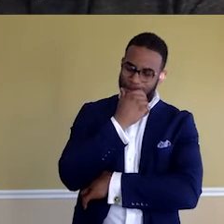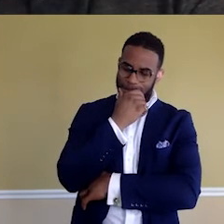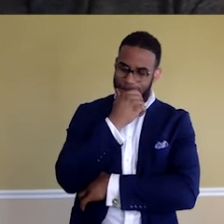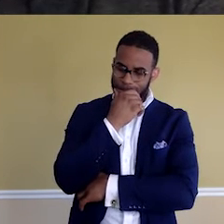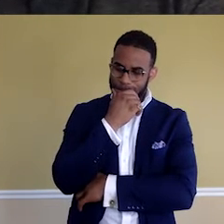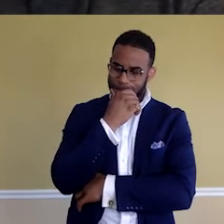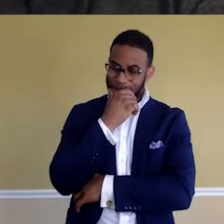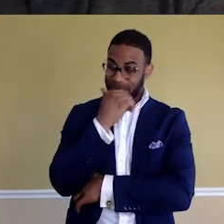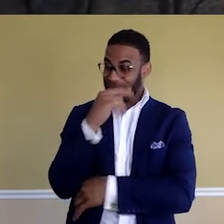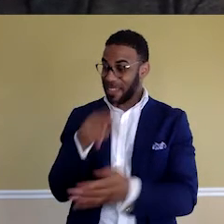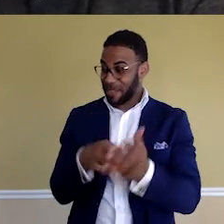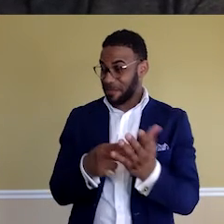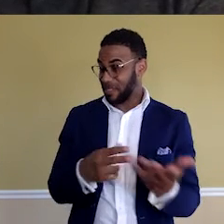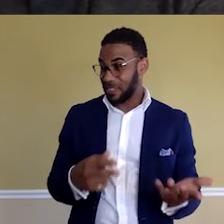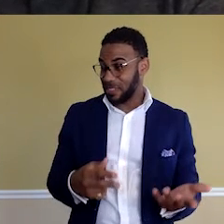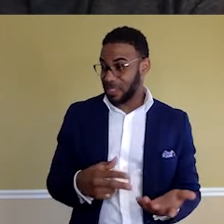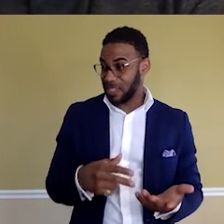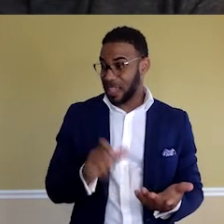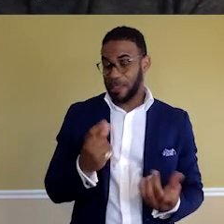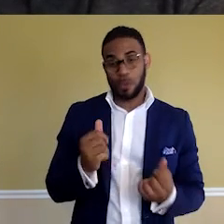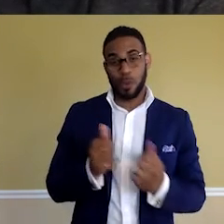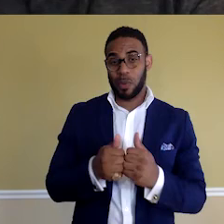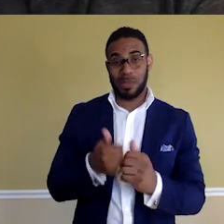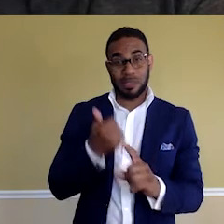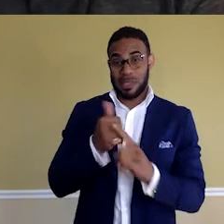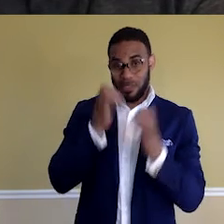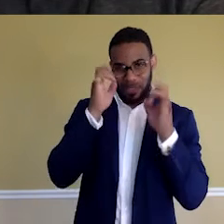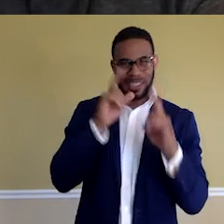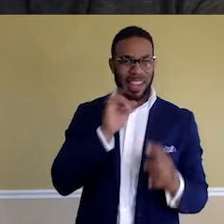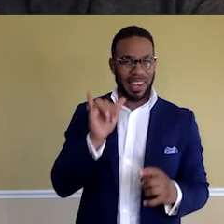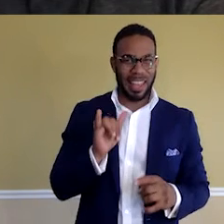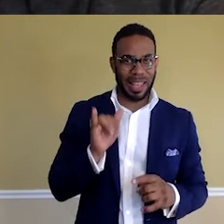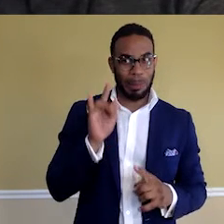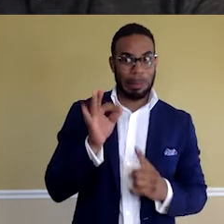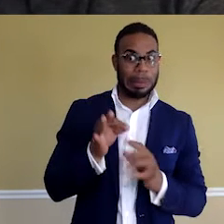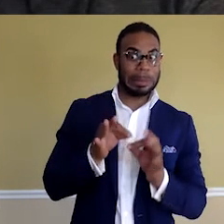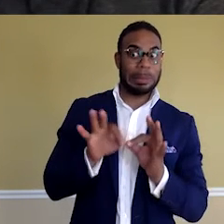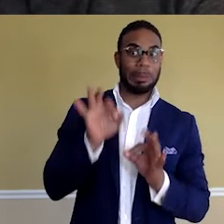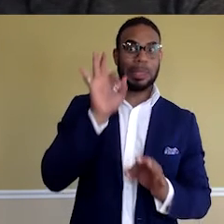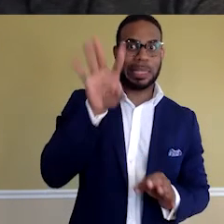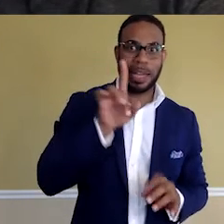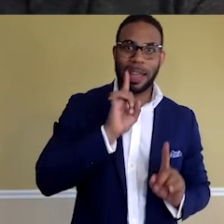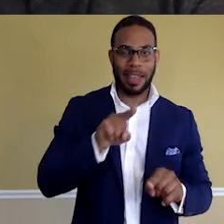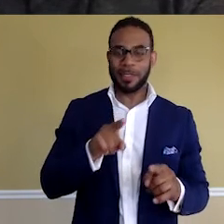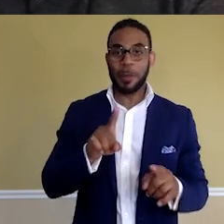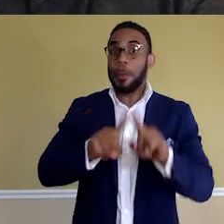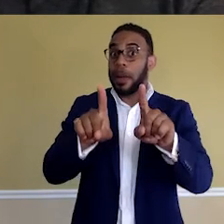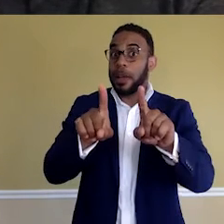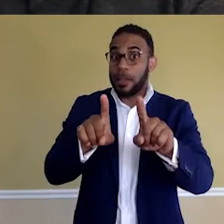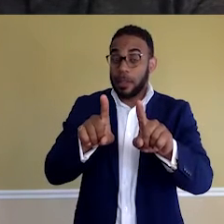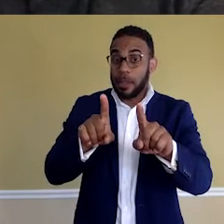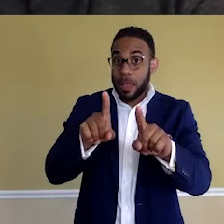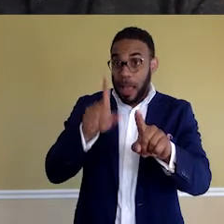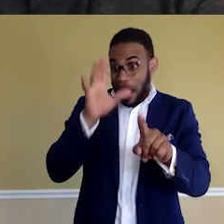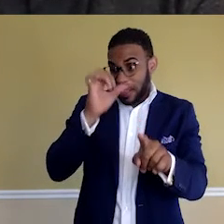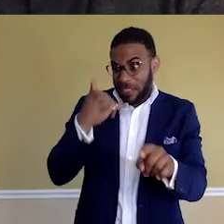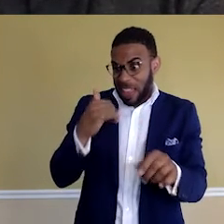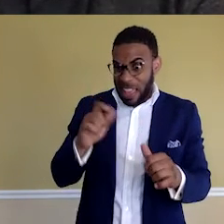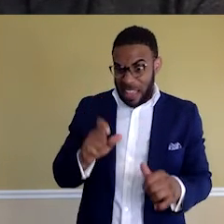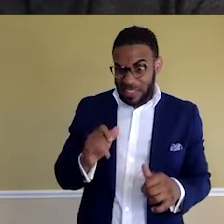I mean, a part of it's got to do with self-education. There's not, like, a simple answer to that. But I guess if I had to, like, dilute it